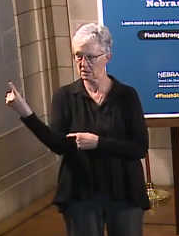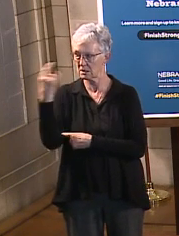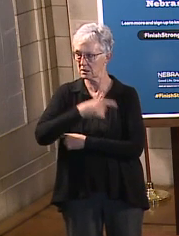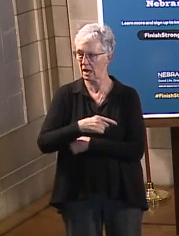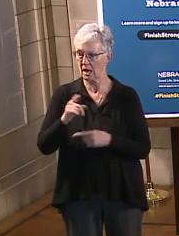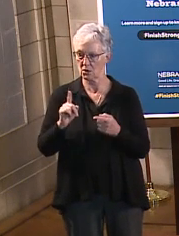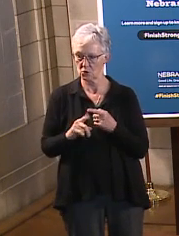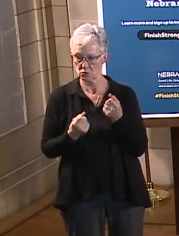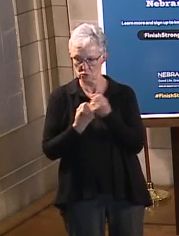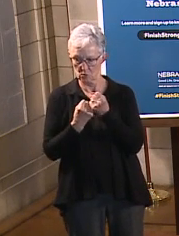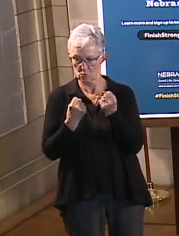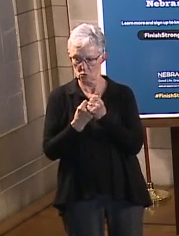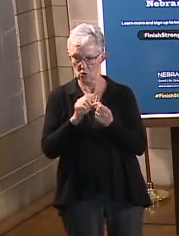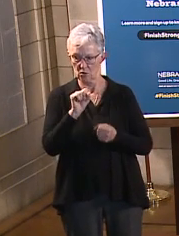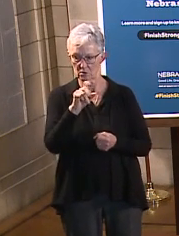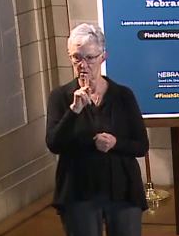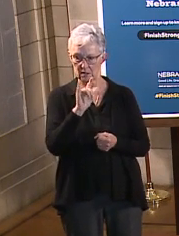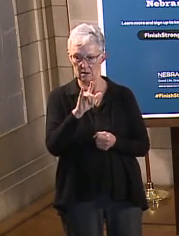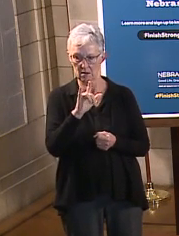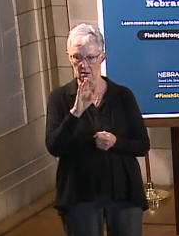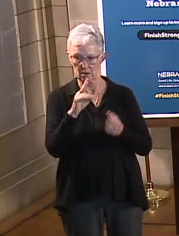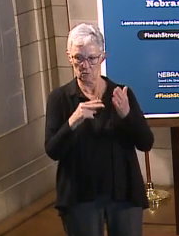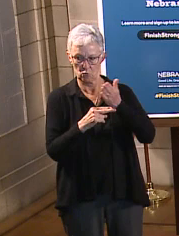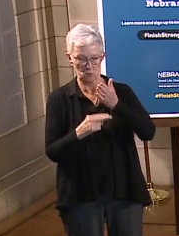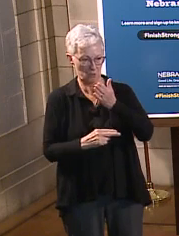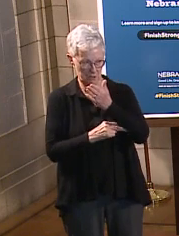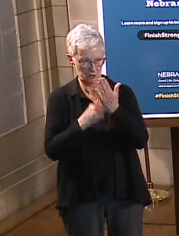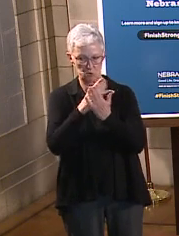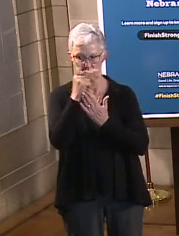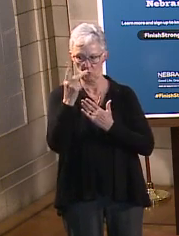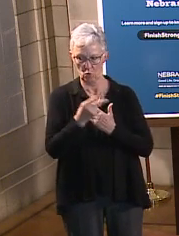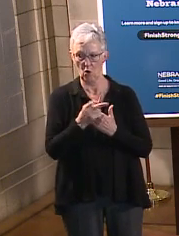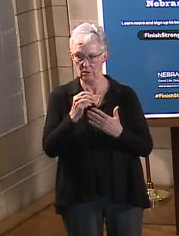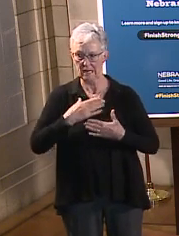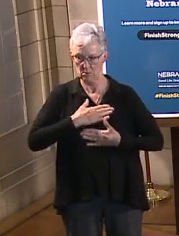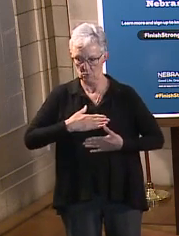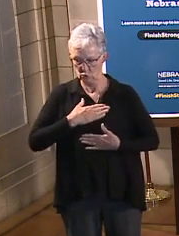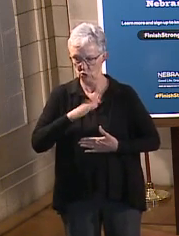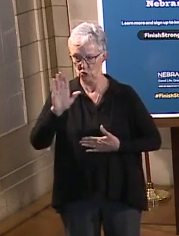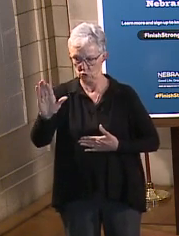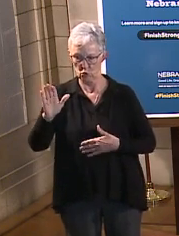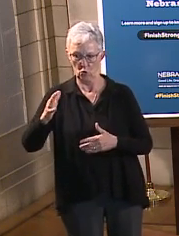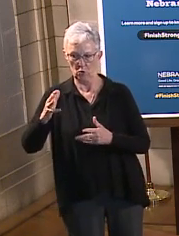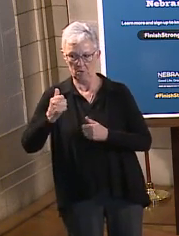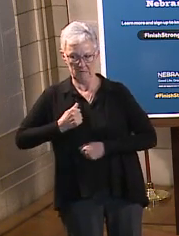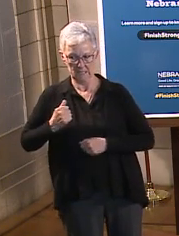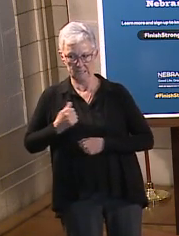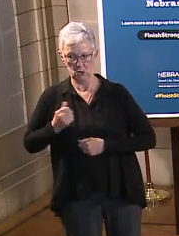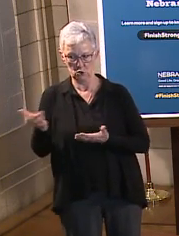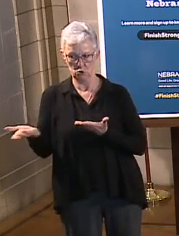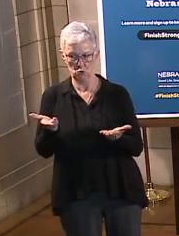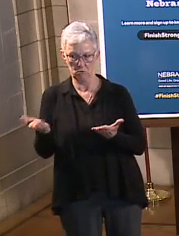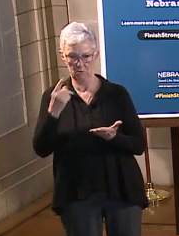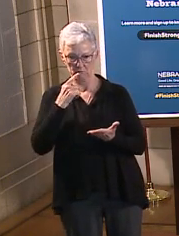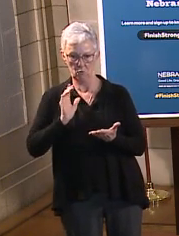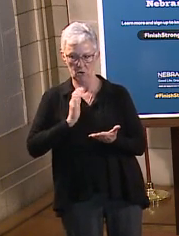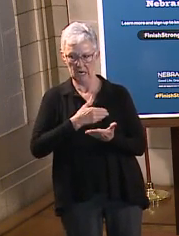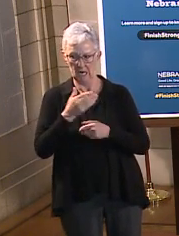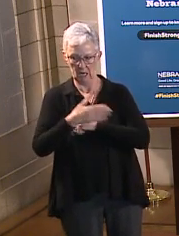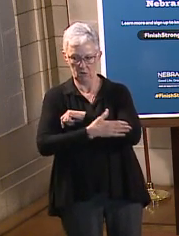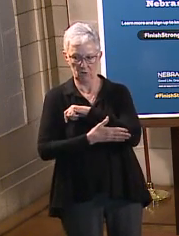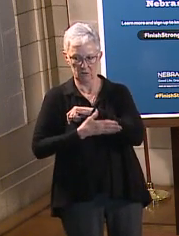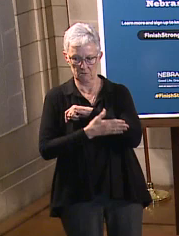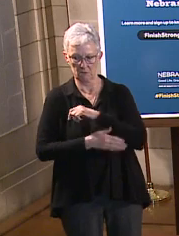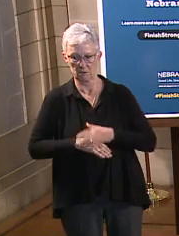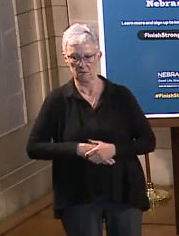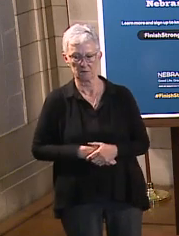Skill Bridge program, and thank you very much for your service to our country. We really appreciate it. All right, so next we will get into questions and answers here in